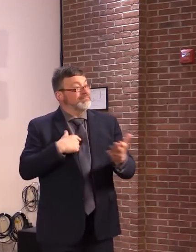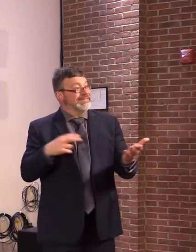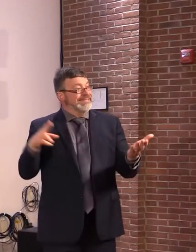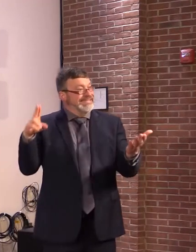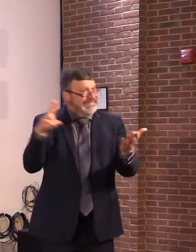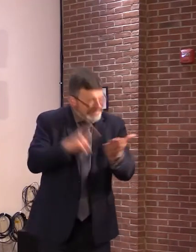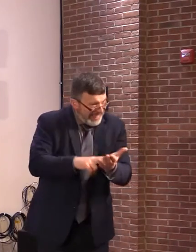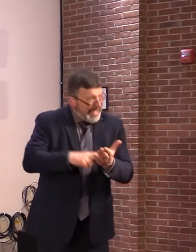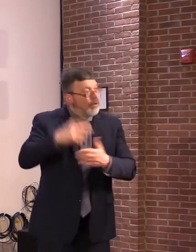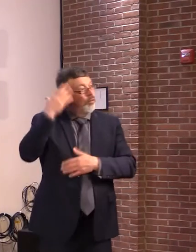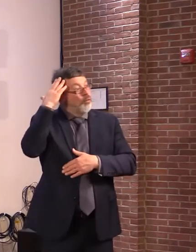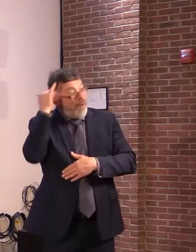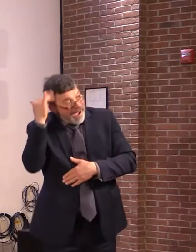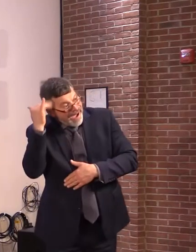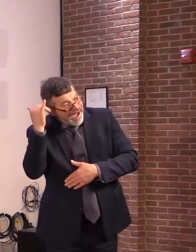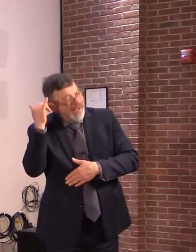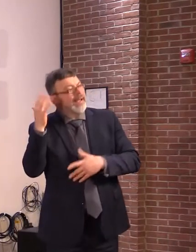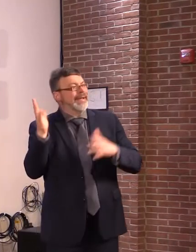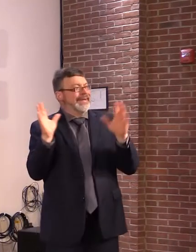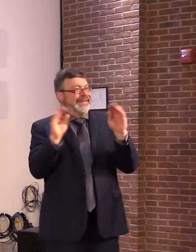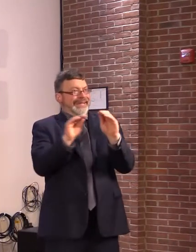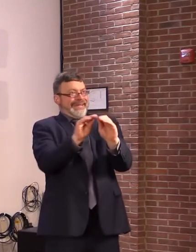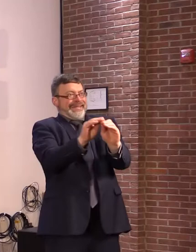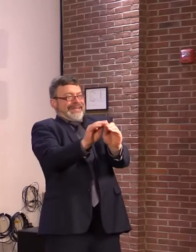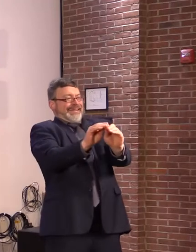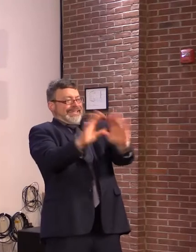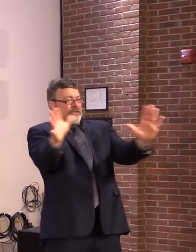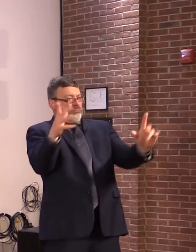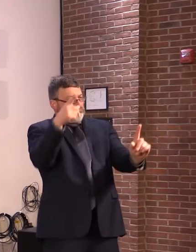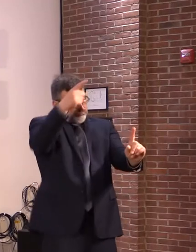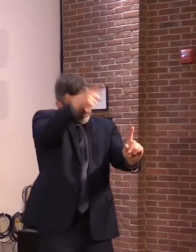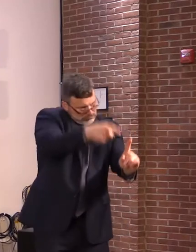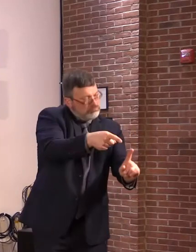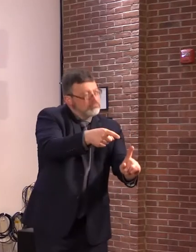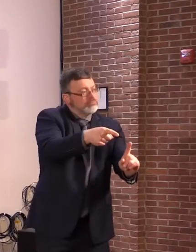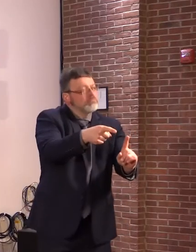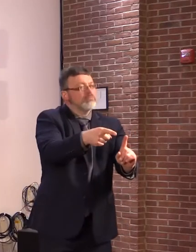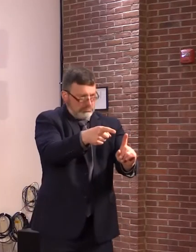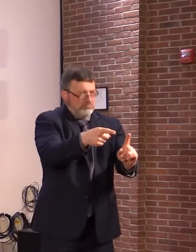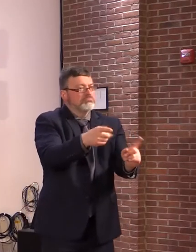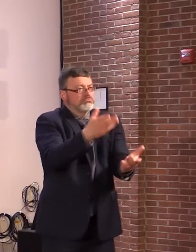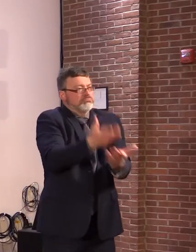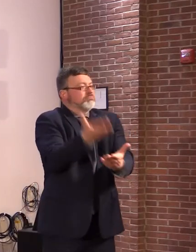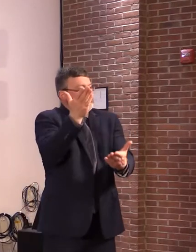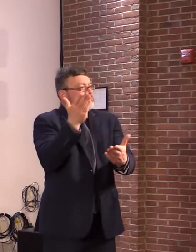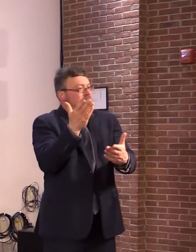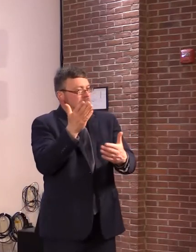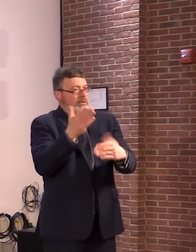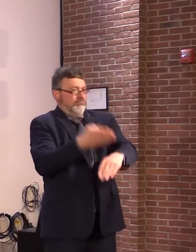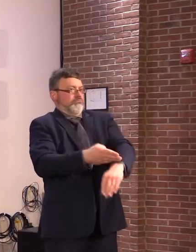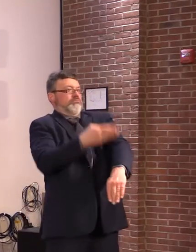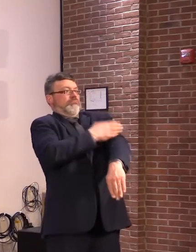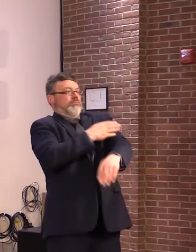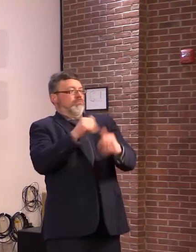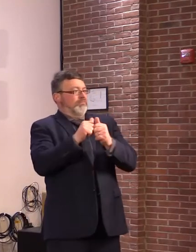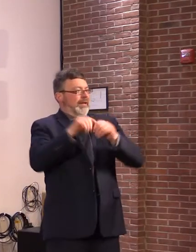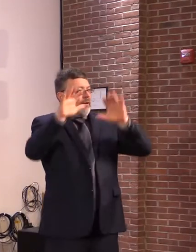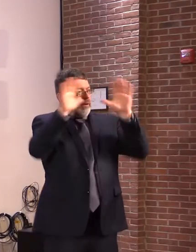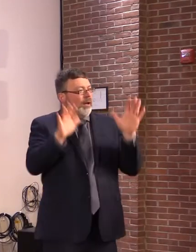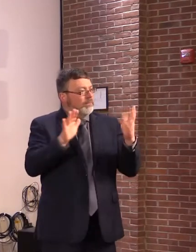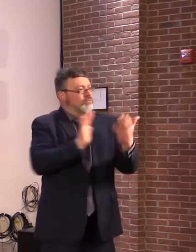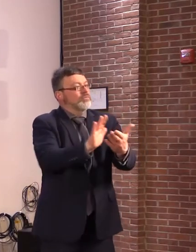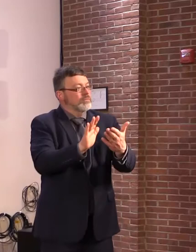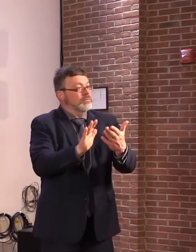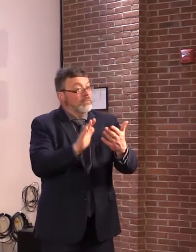any assessment, and I'm paraphrasing, but any assessment that is going to be imposed on Burlingtonians